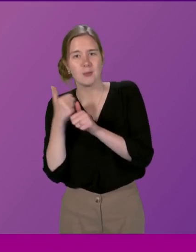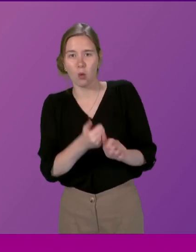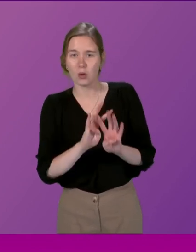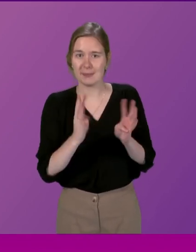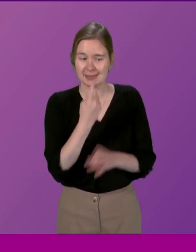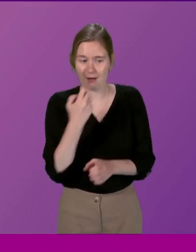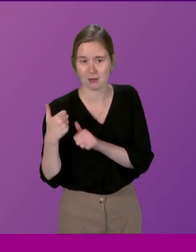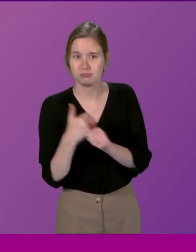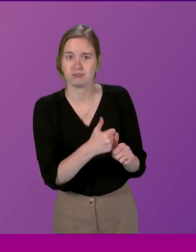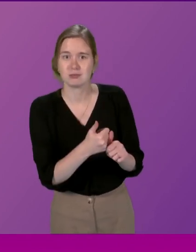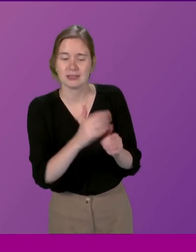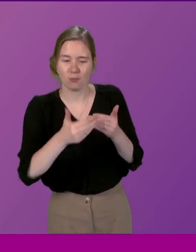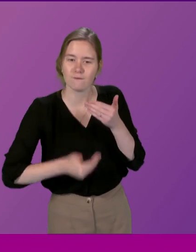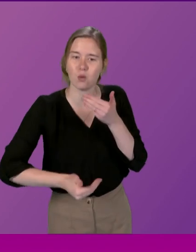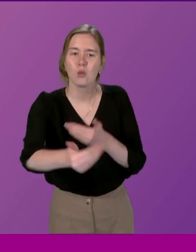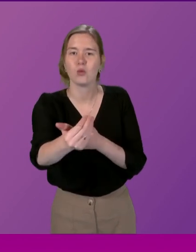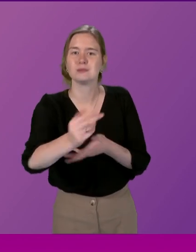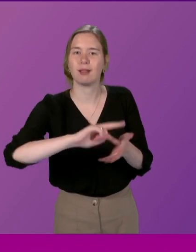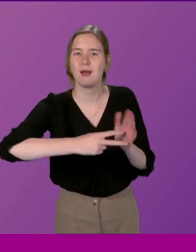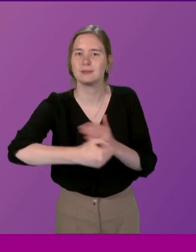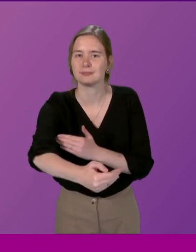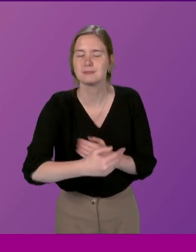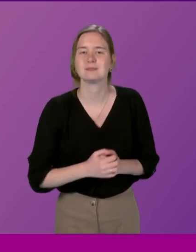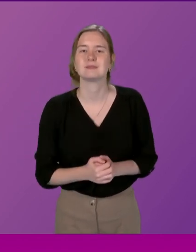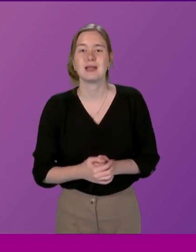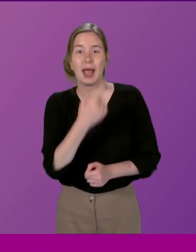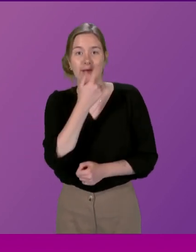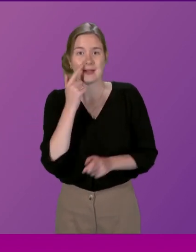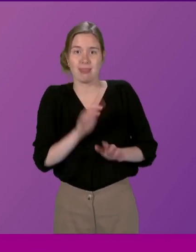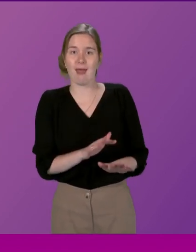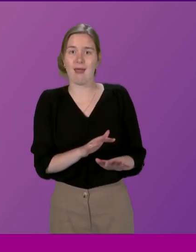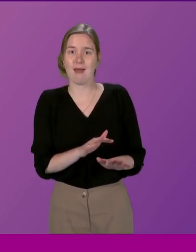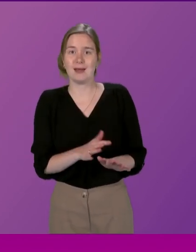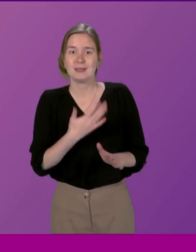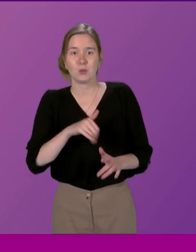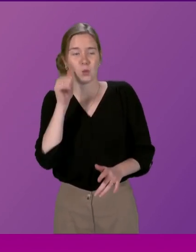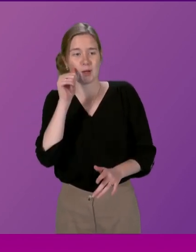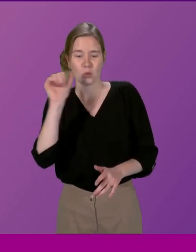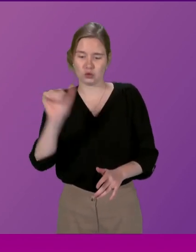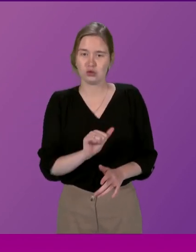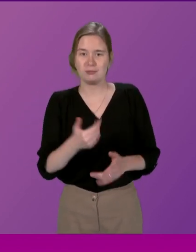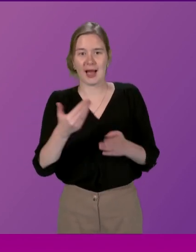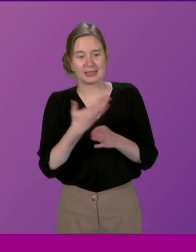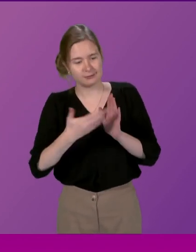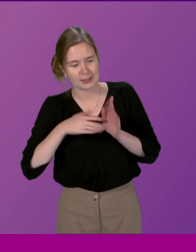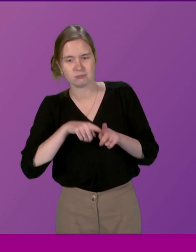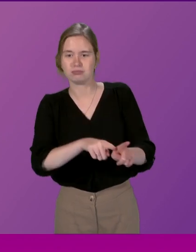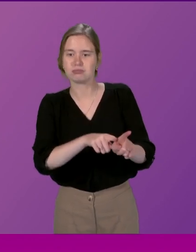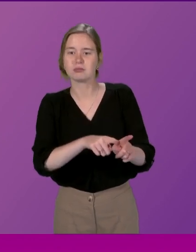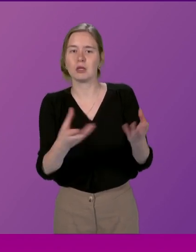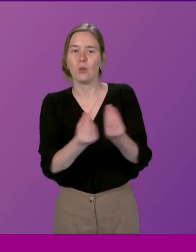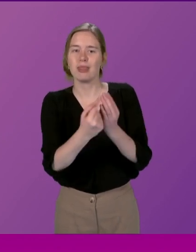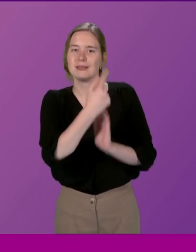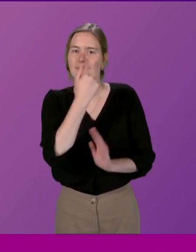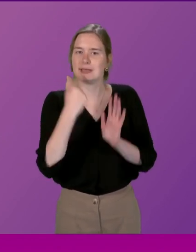helpful, as it moves forward with its plans. The evidence is there for us to know that this is the path we should be actively following. With